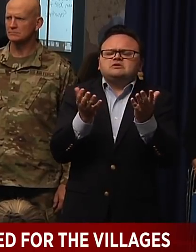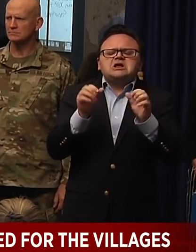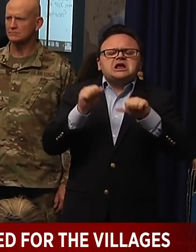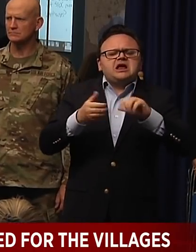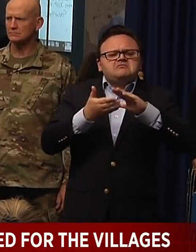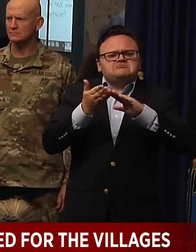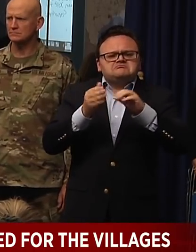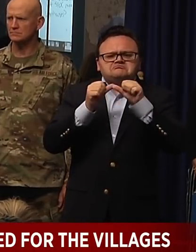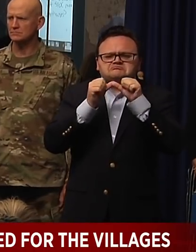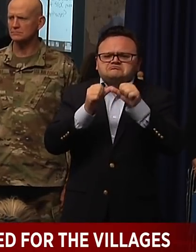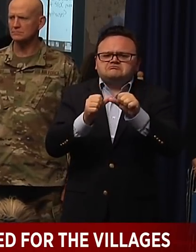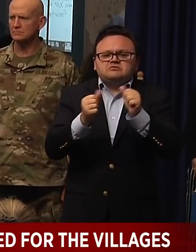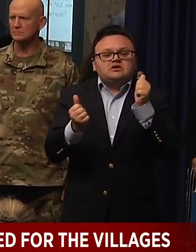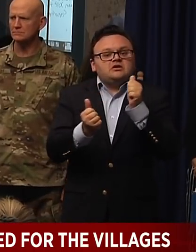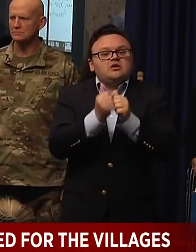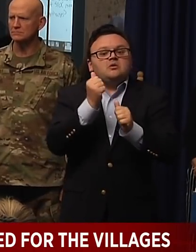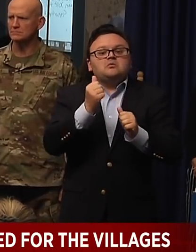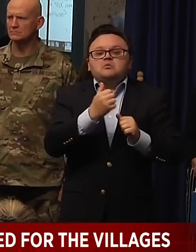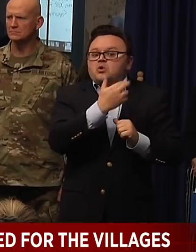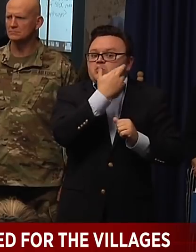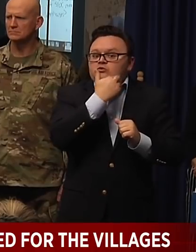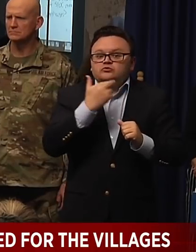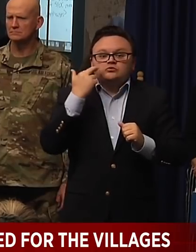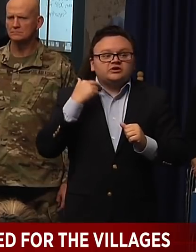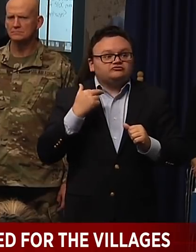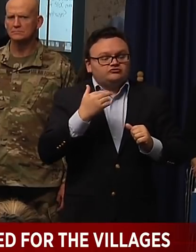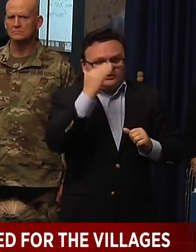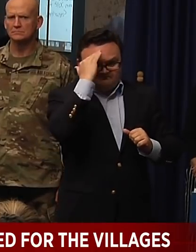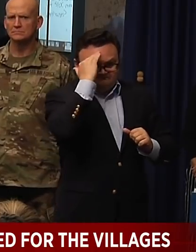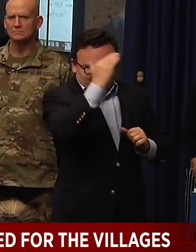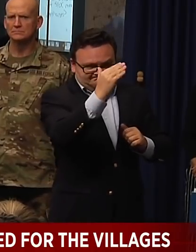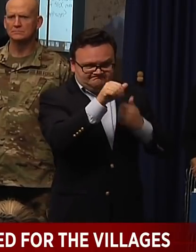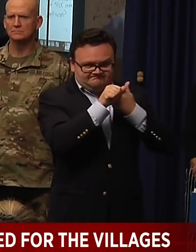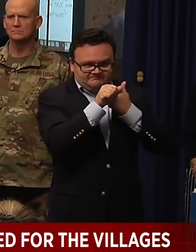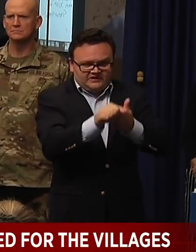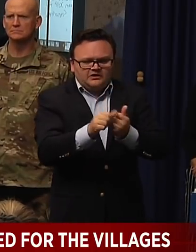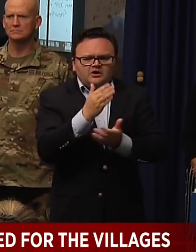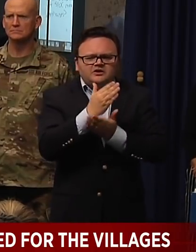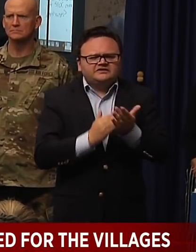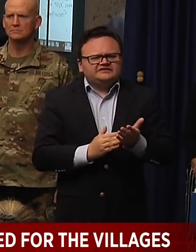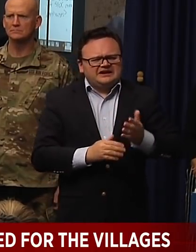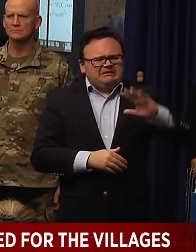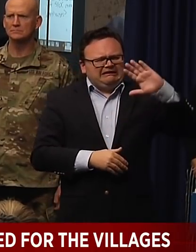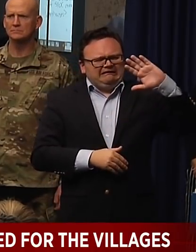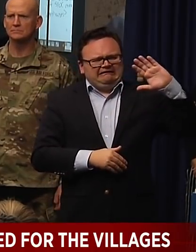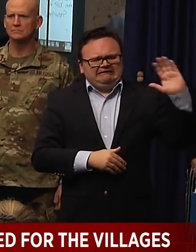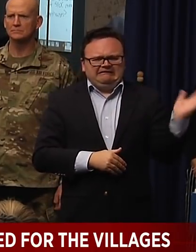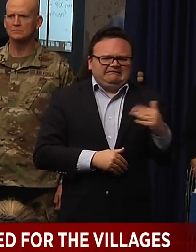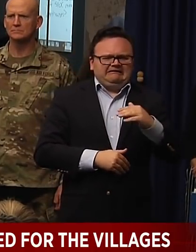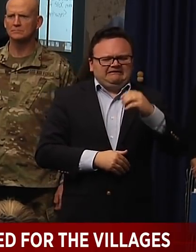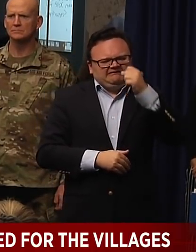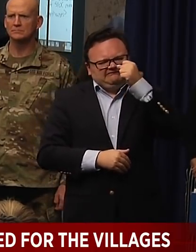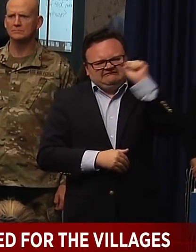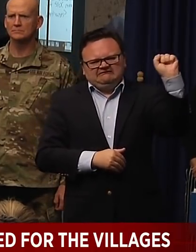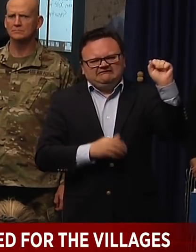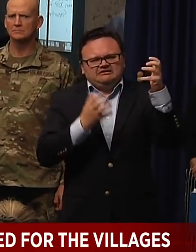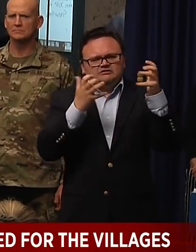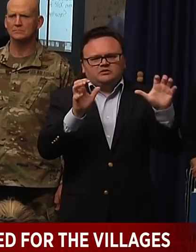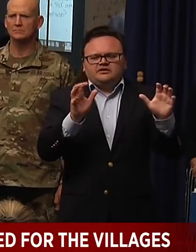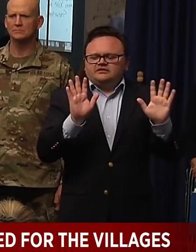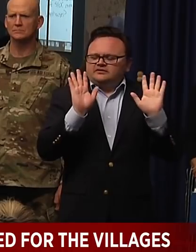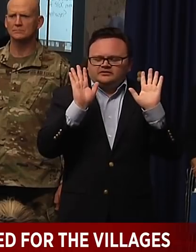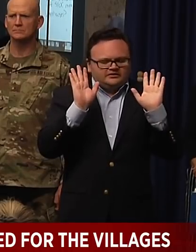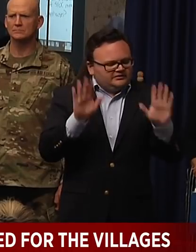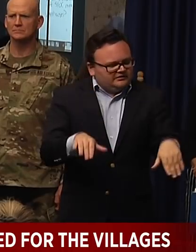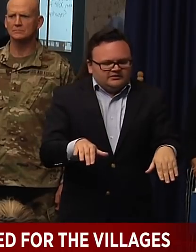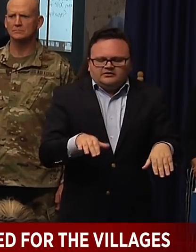restaurants did it. They abided by the restrictions. Some didn't. And it's just the type of thing that, you know, we don't have time to police that. So we're going to